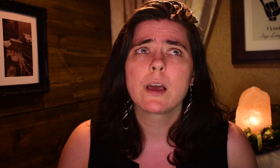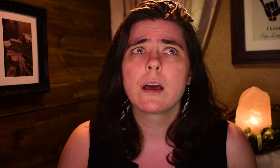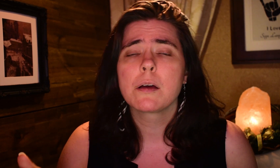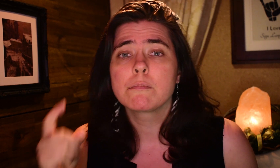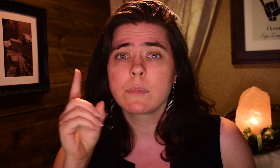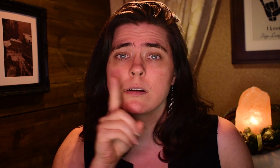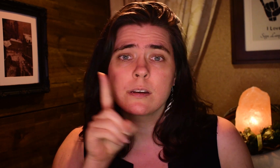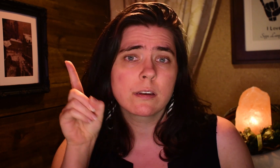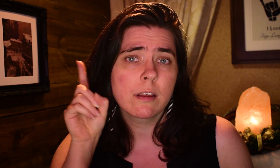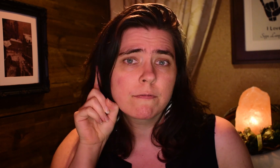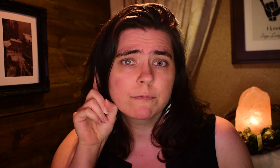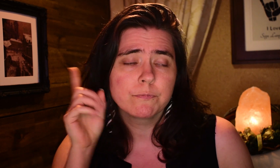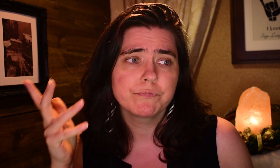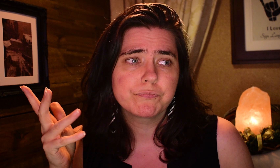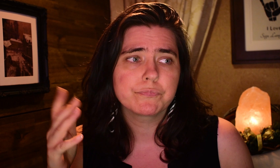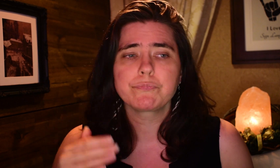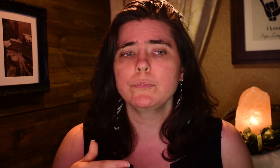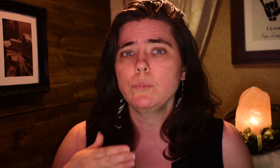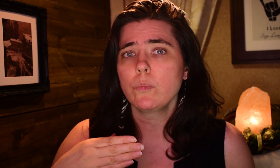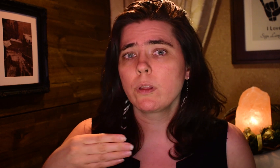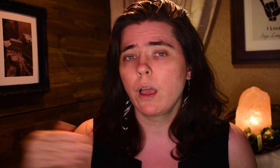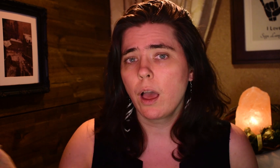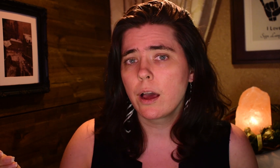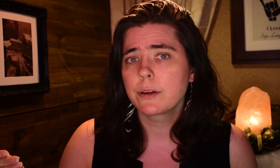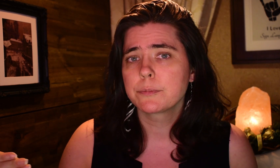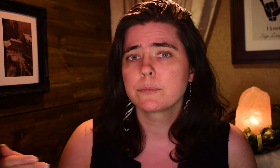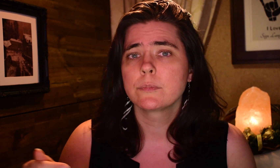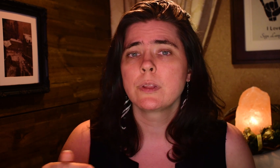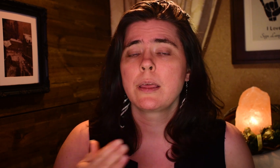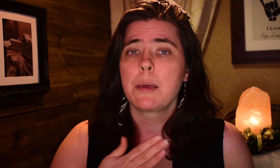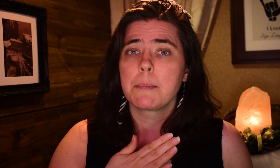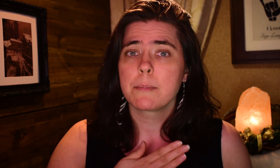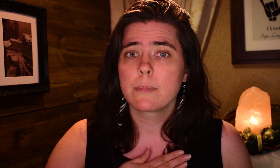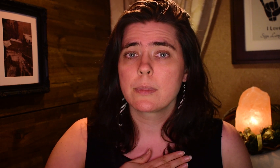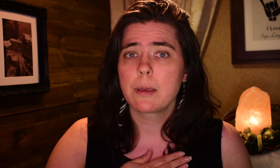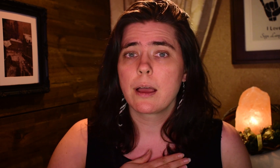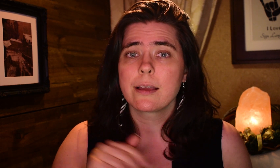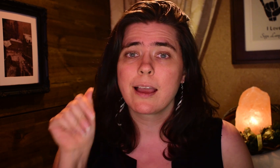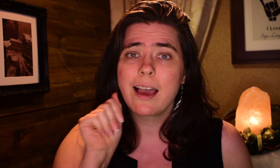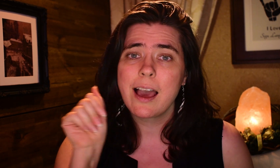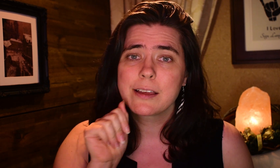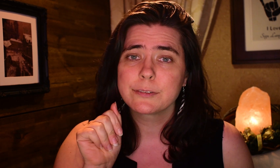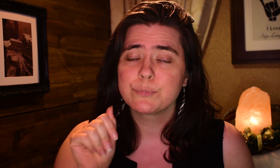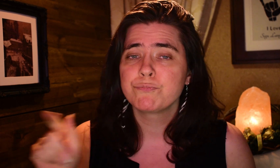was deaf. And my aunt,